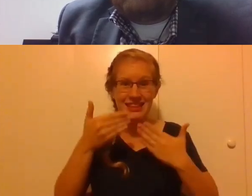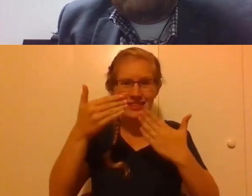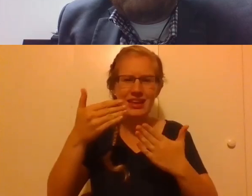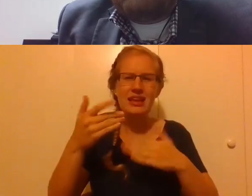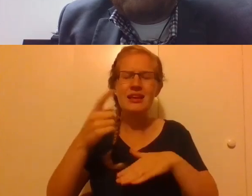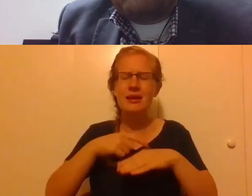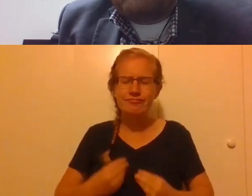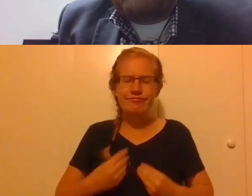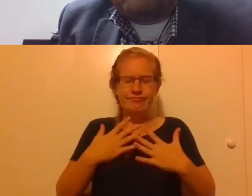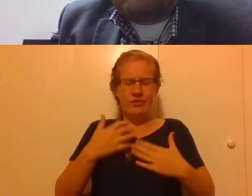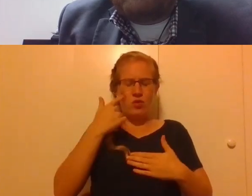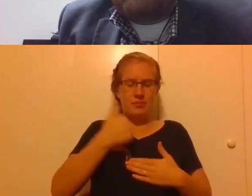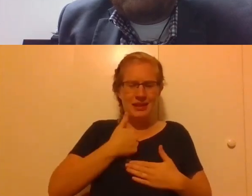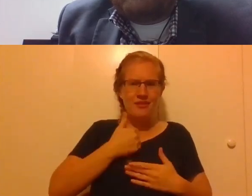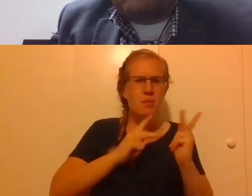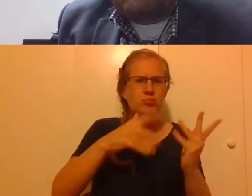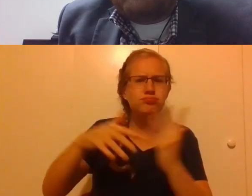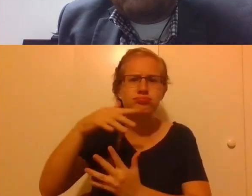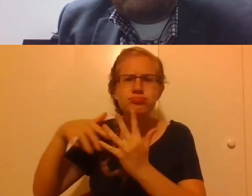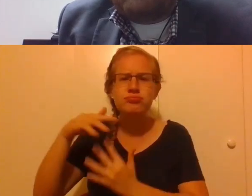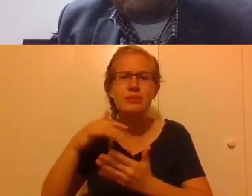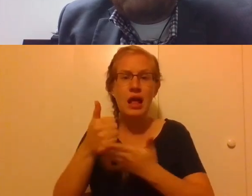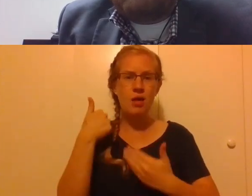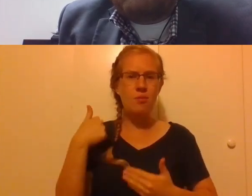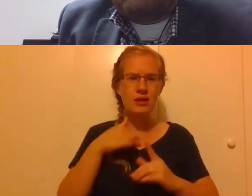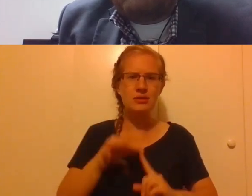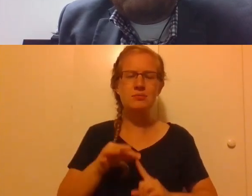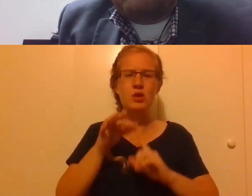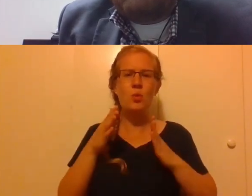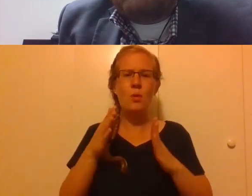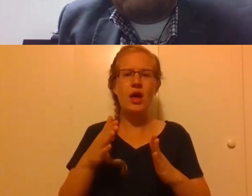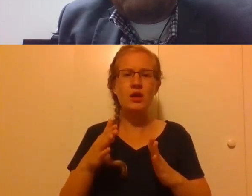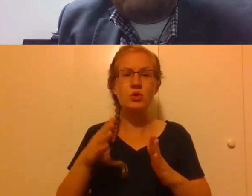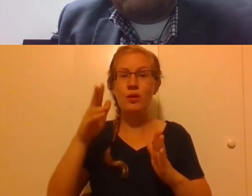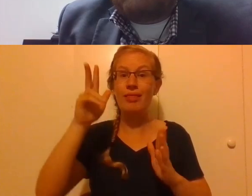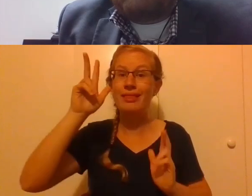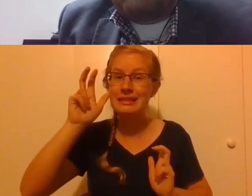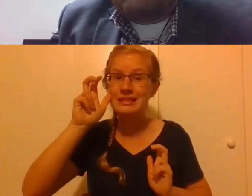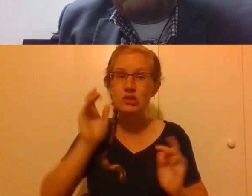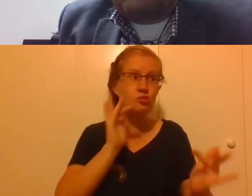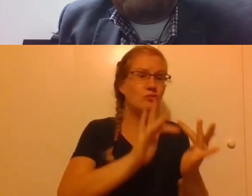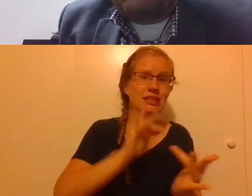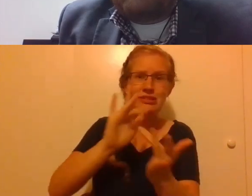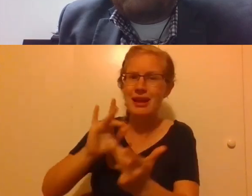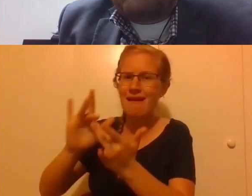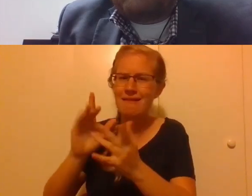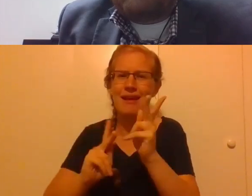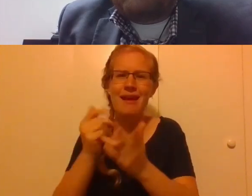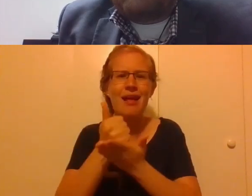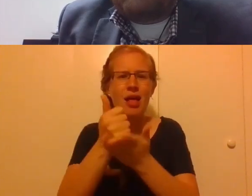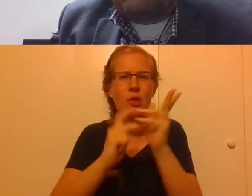ourselves and those around us. Help us in a special way to both listen and reach out in helping people